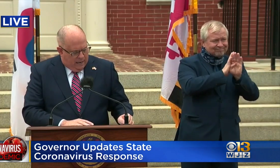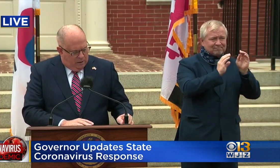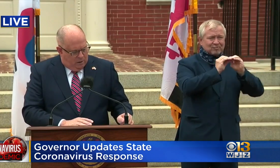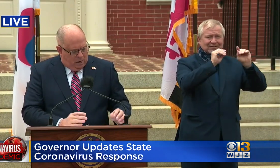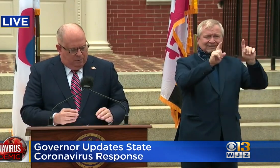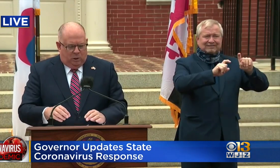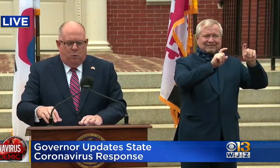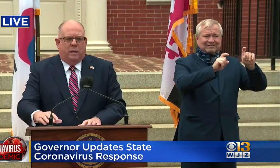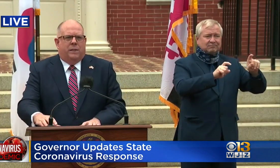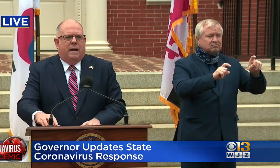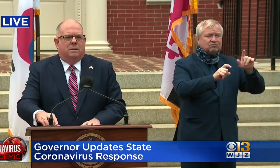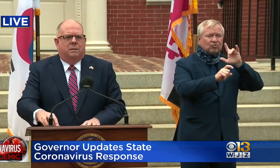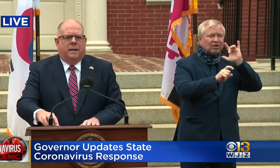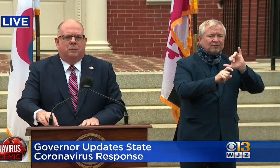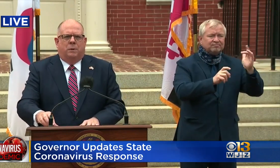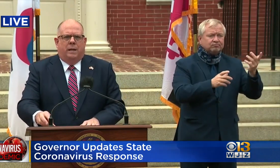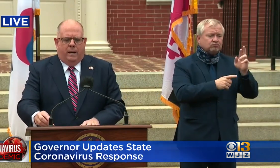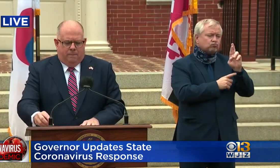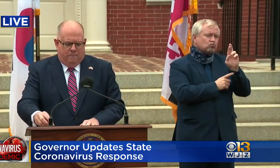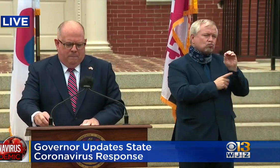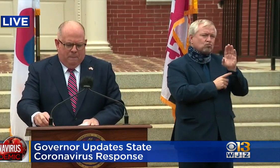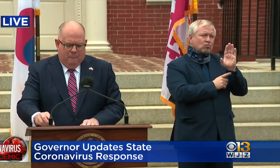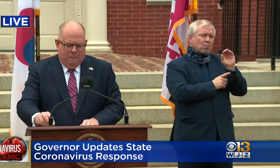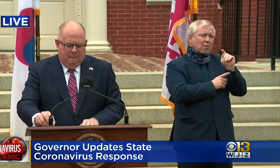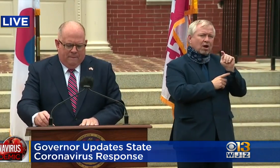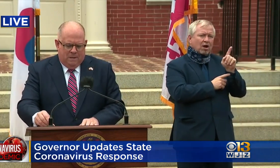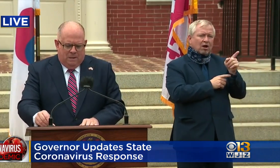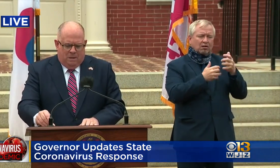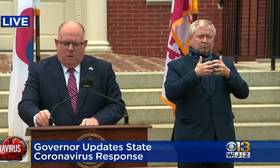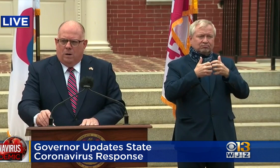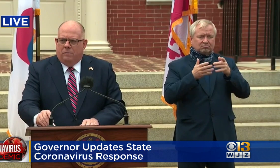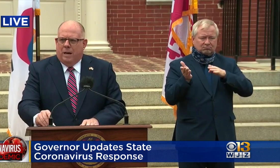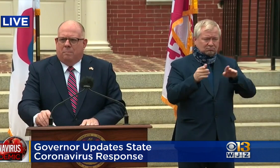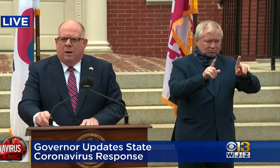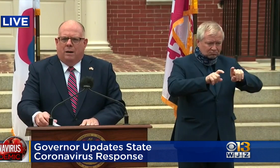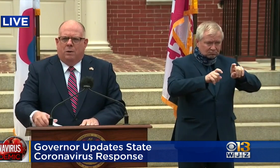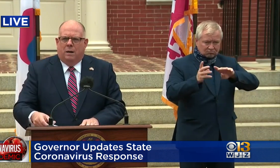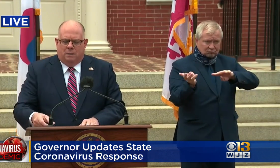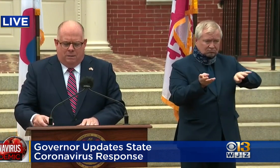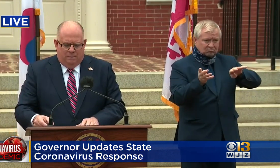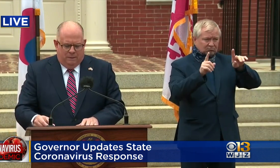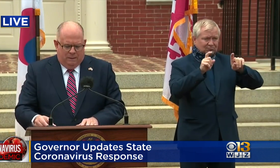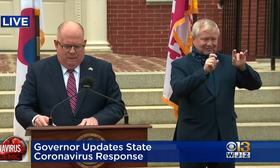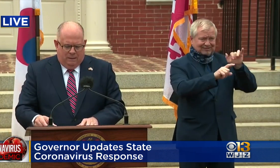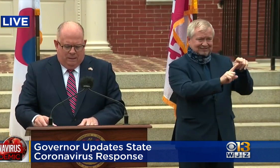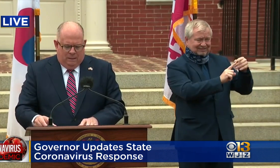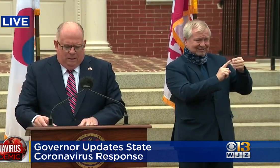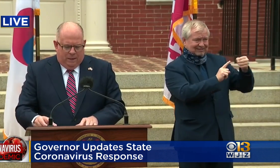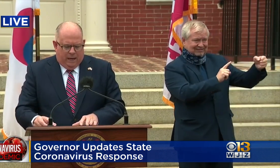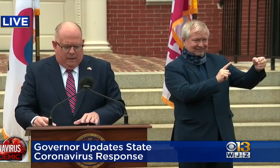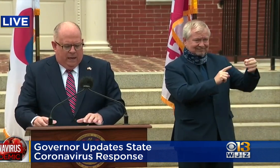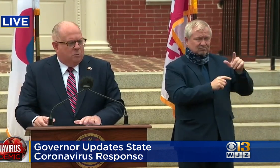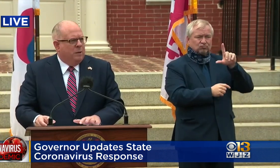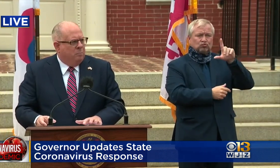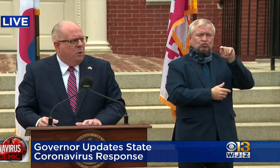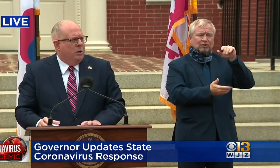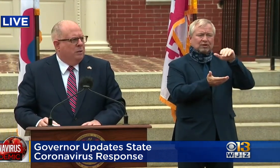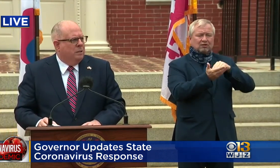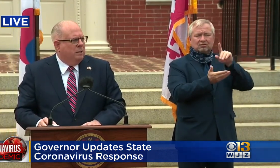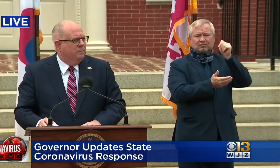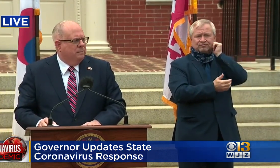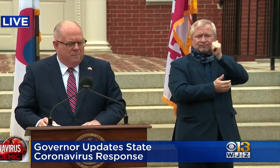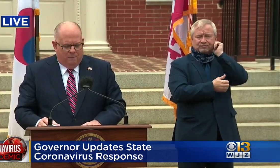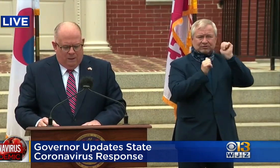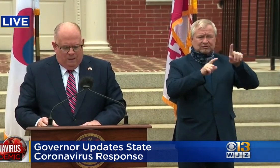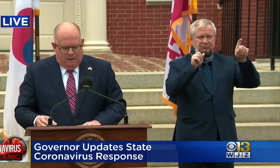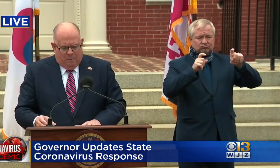to handle up to 20,000 tests per day. All of that progress to date has been important,